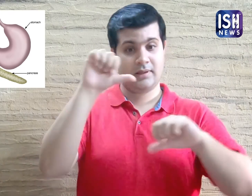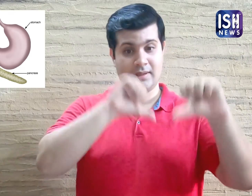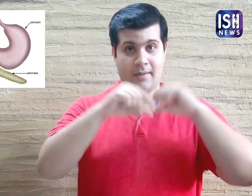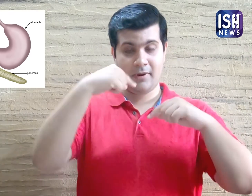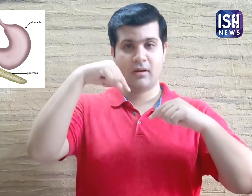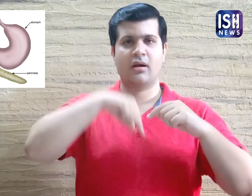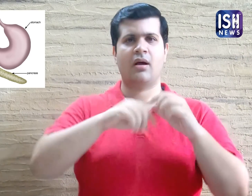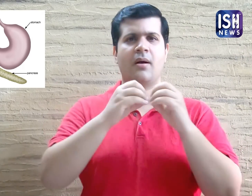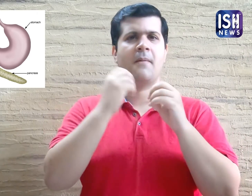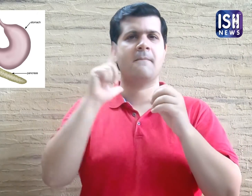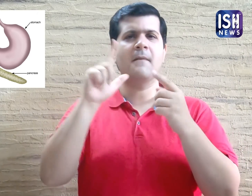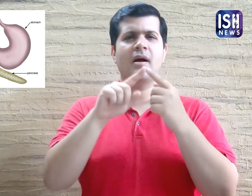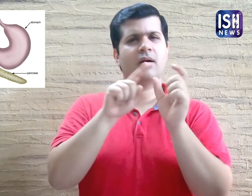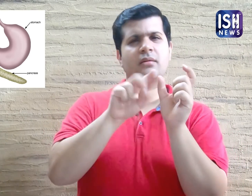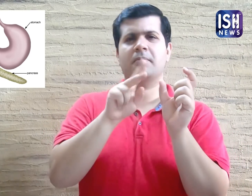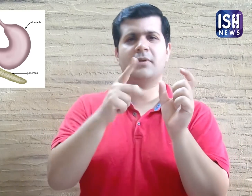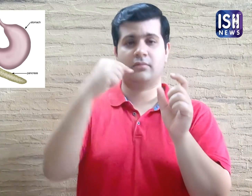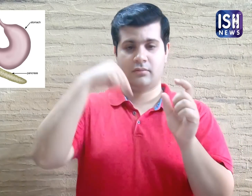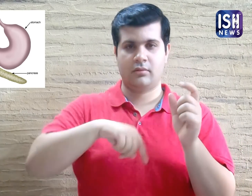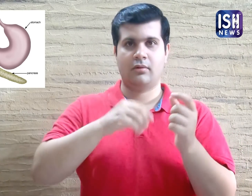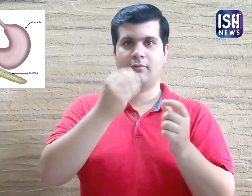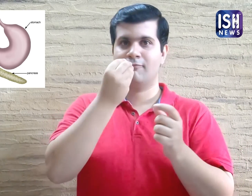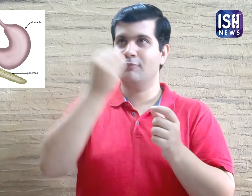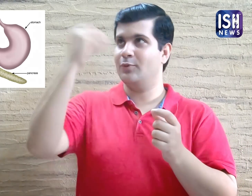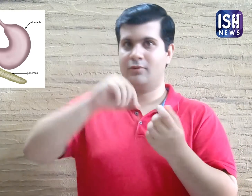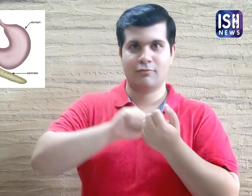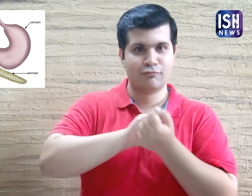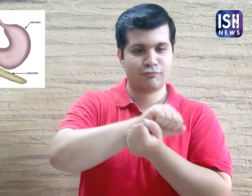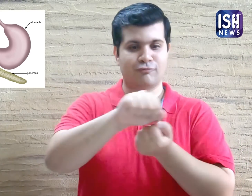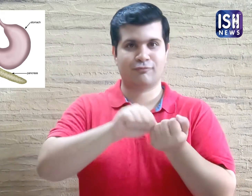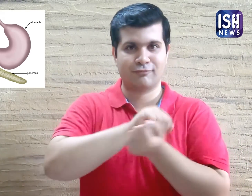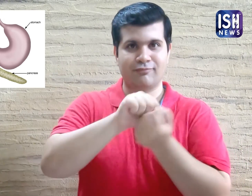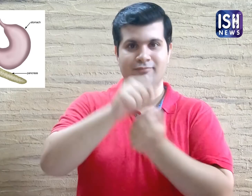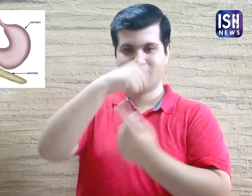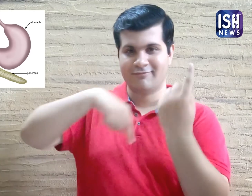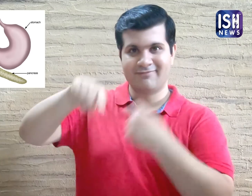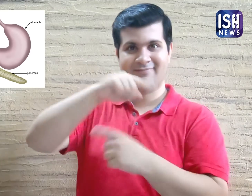14. Bile is secreted by the liver to digest food.